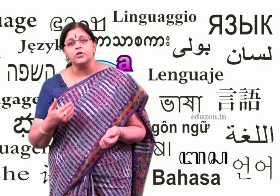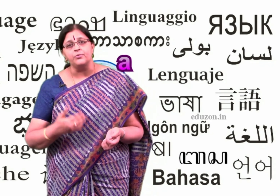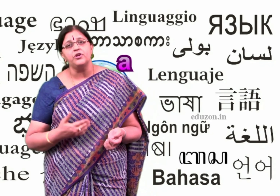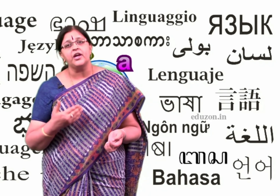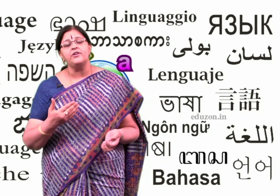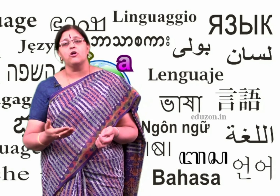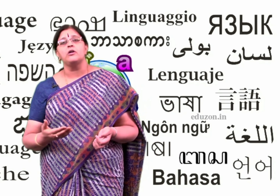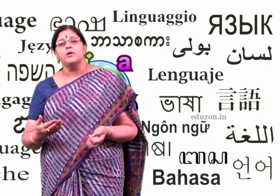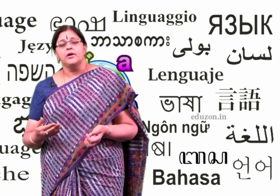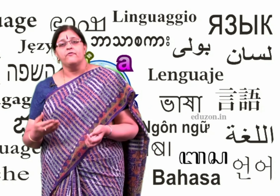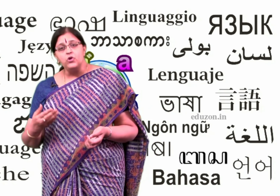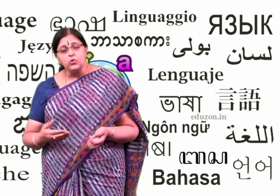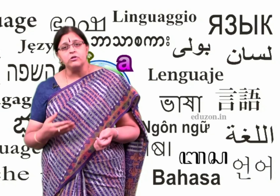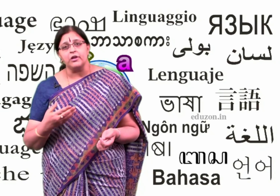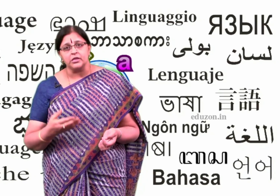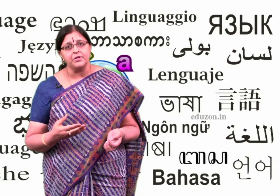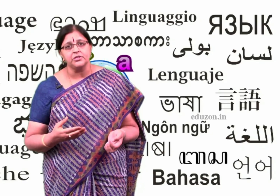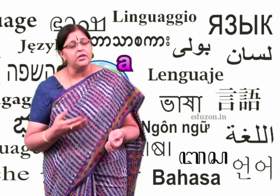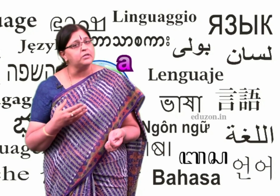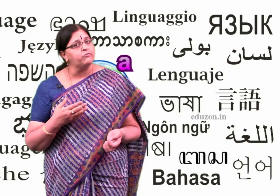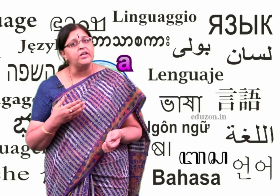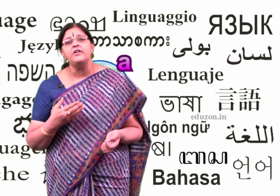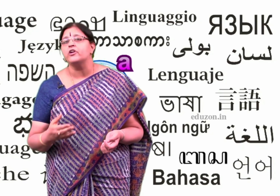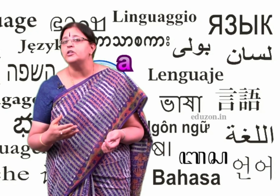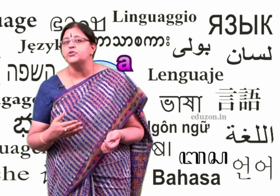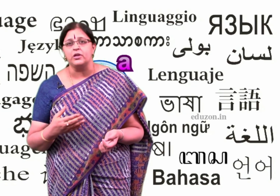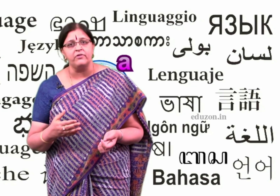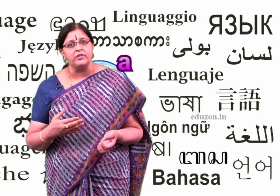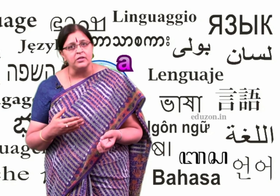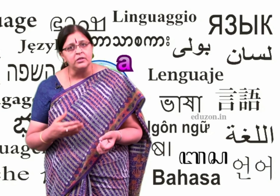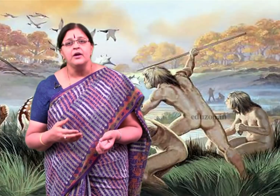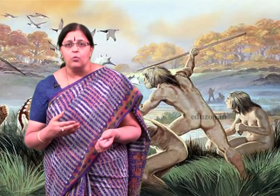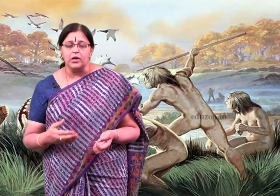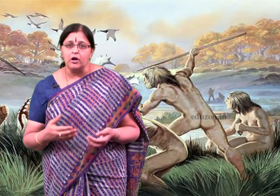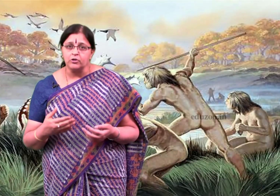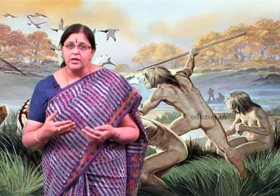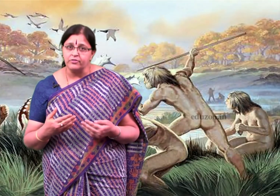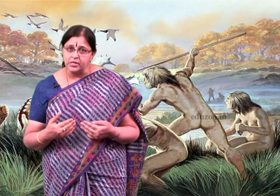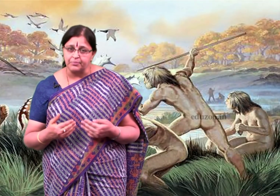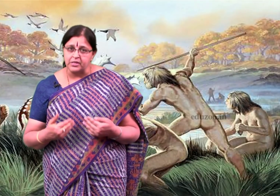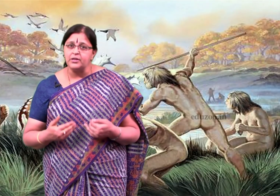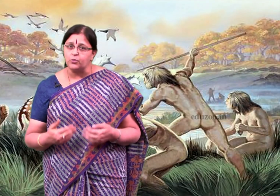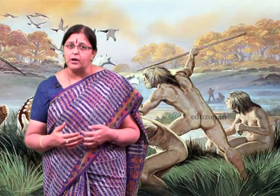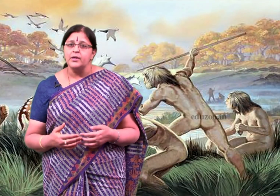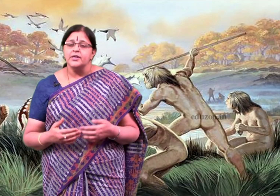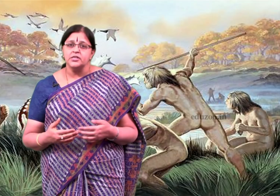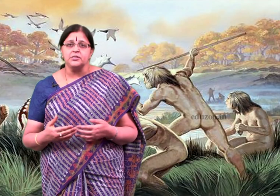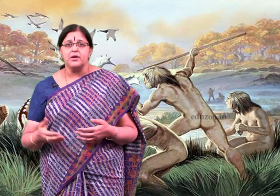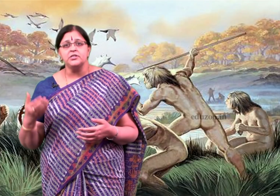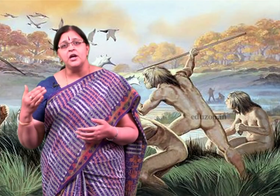to communicate your views, your expression it is very difficult to live in this world, not only in this present world, just imagine